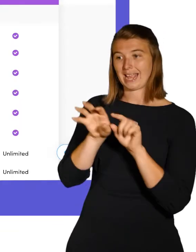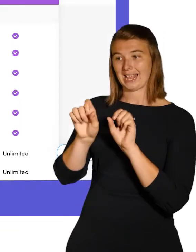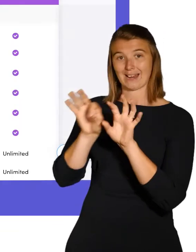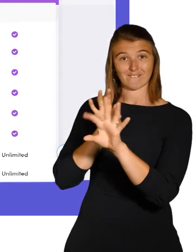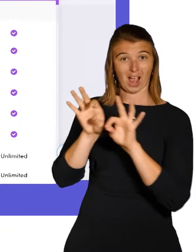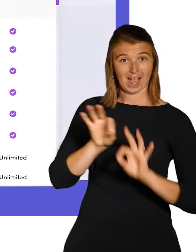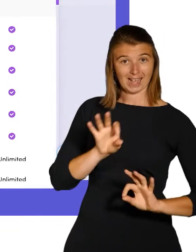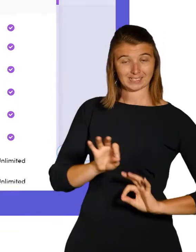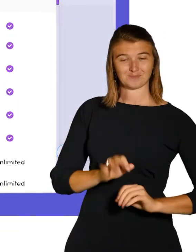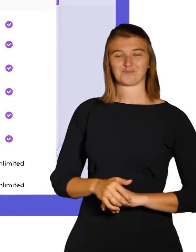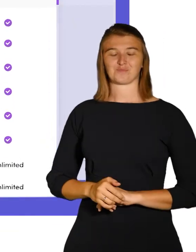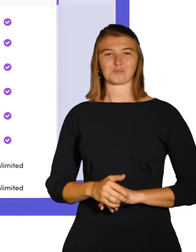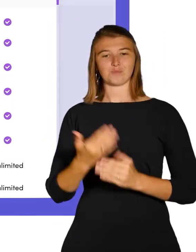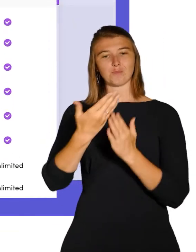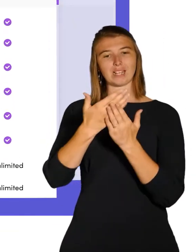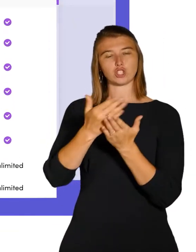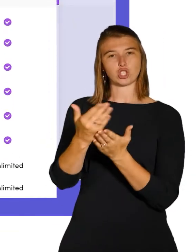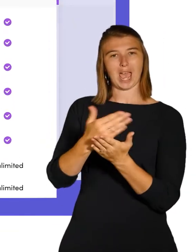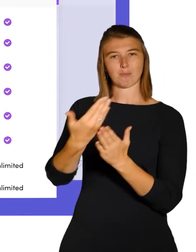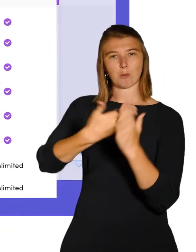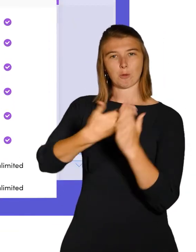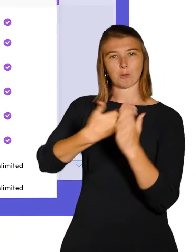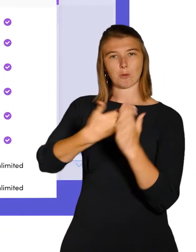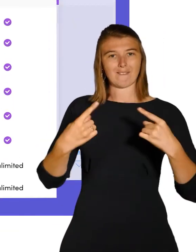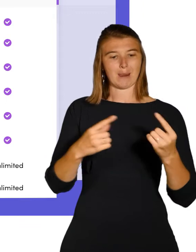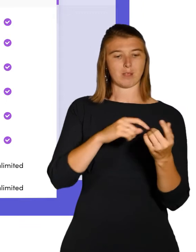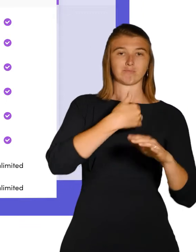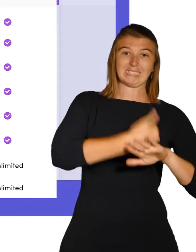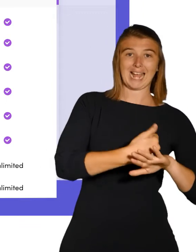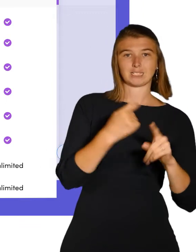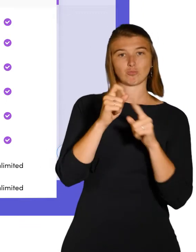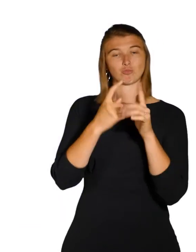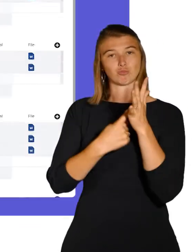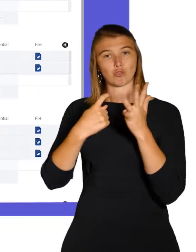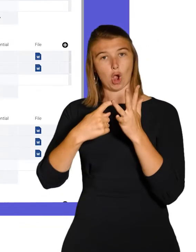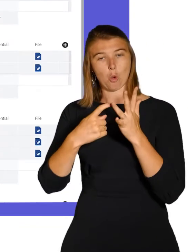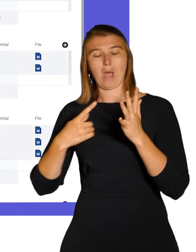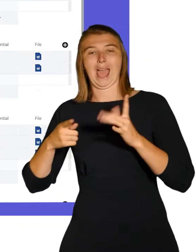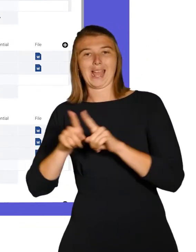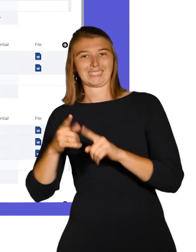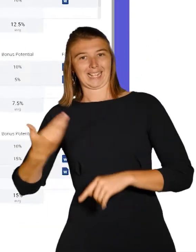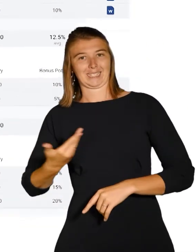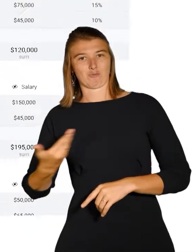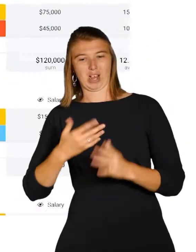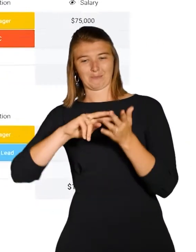Shareable boards are available on our standard, pro, and enterprise plans. Finally, have private boards.